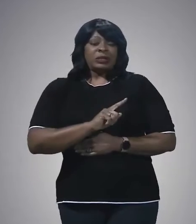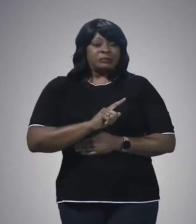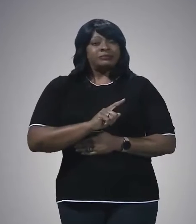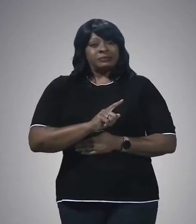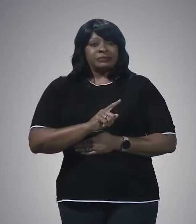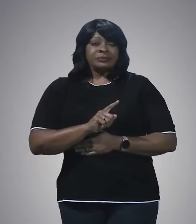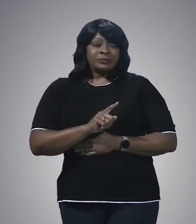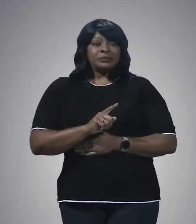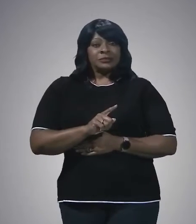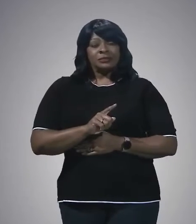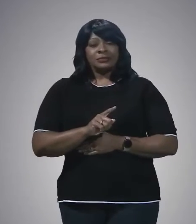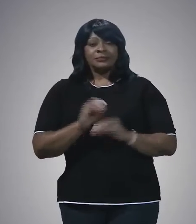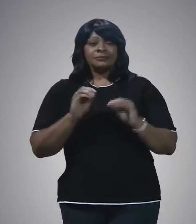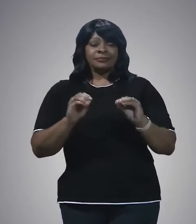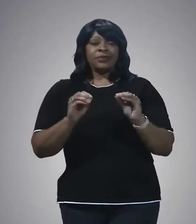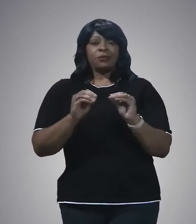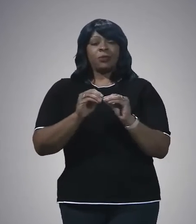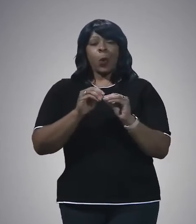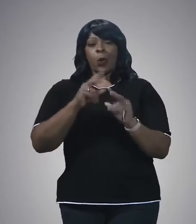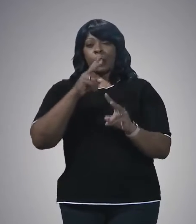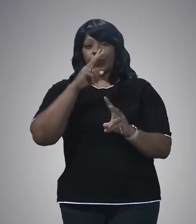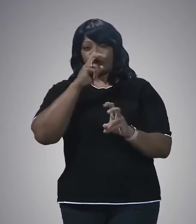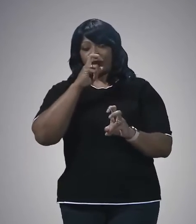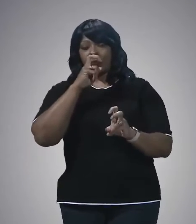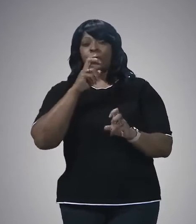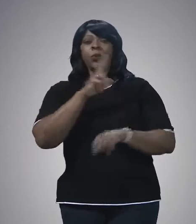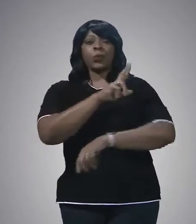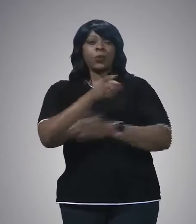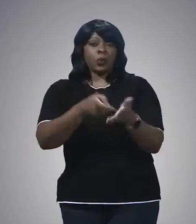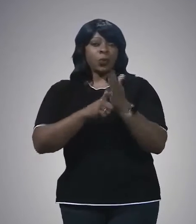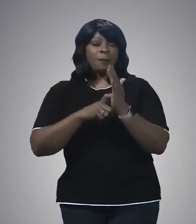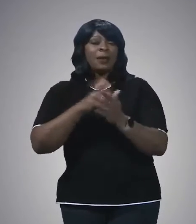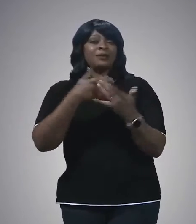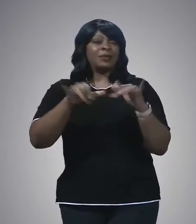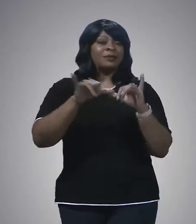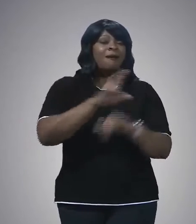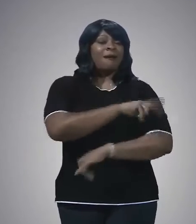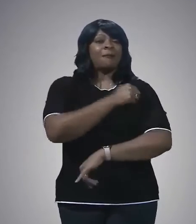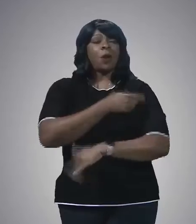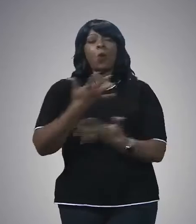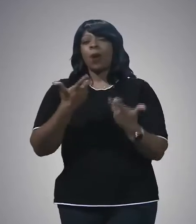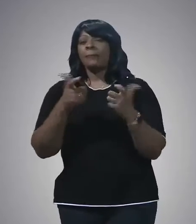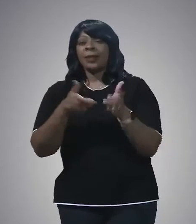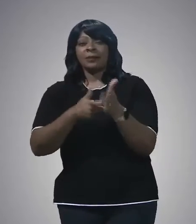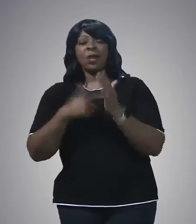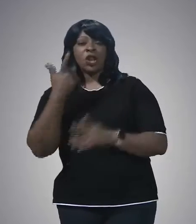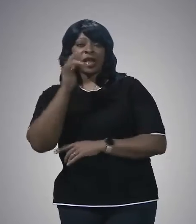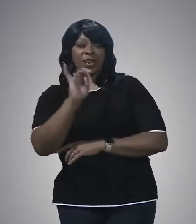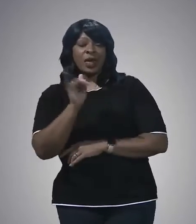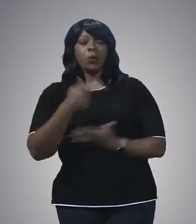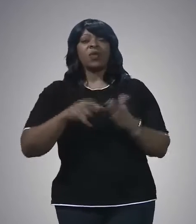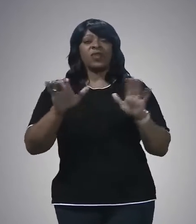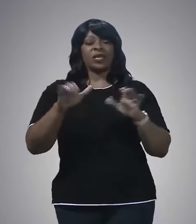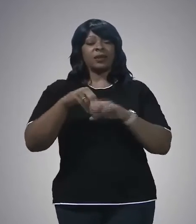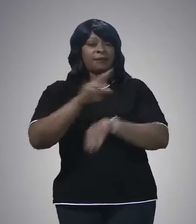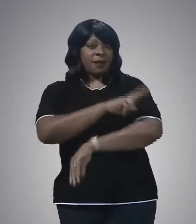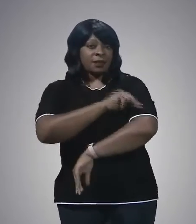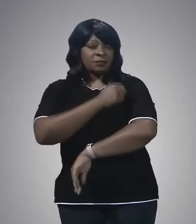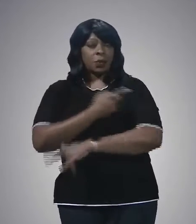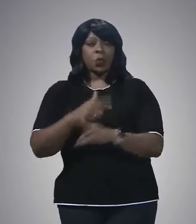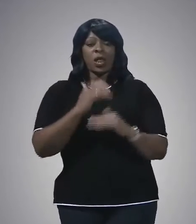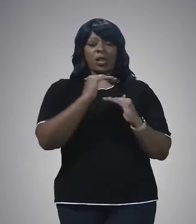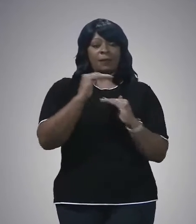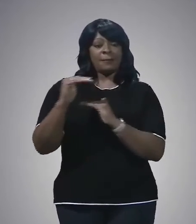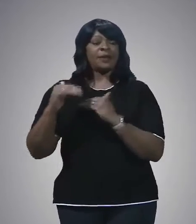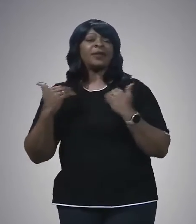pretty restrictive requirements about the size of the hospital and what the demands are, also what they have done in the hospital and what limits